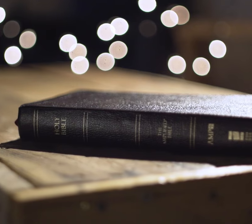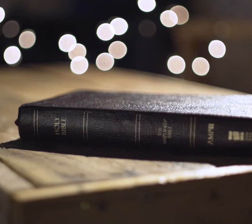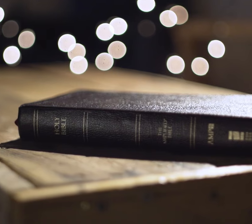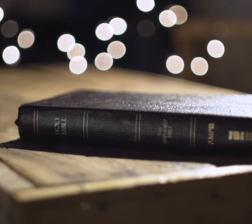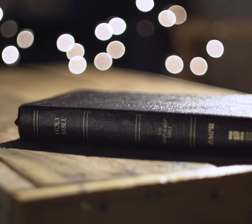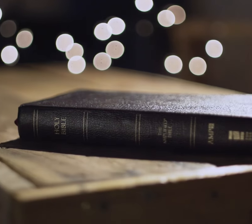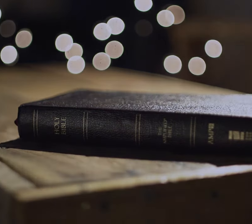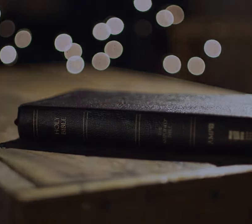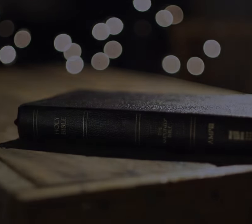the